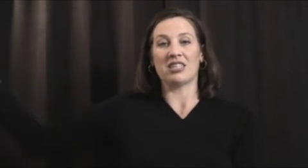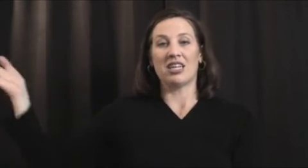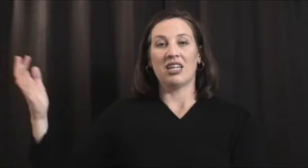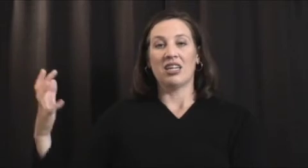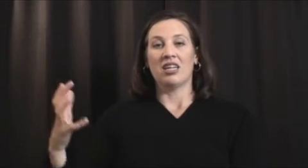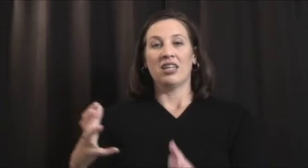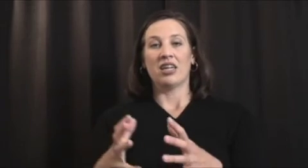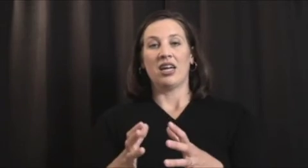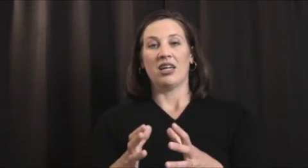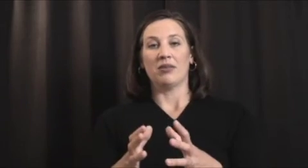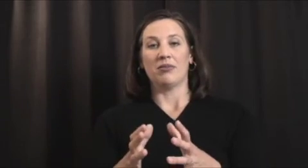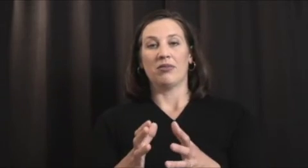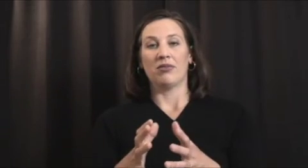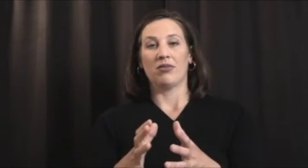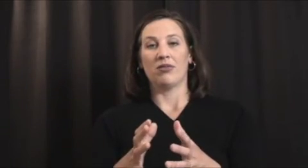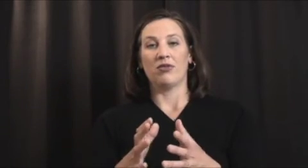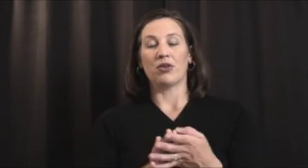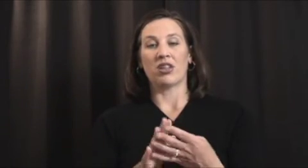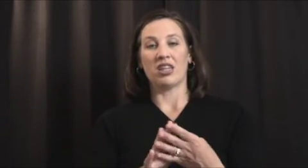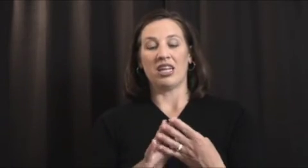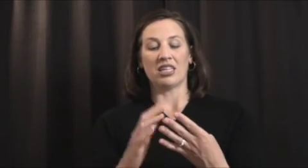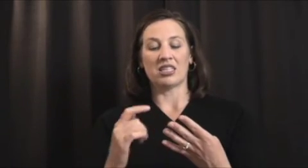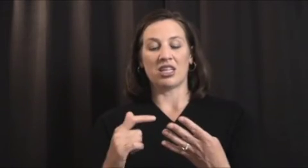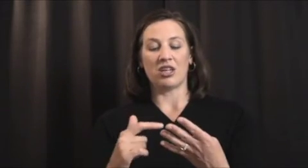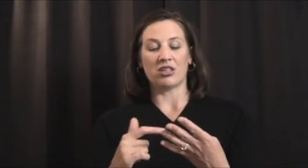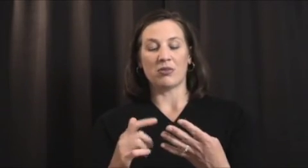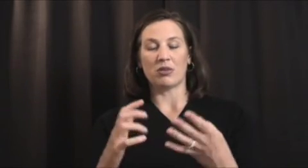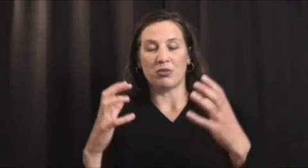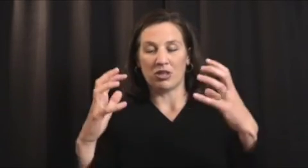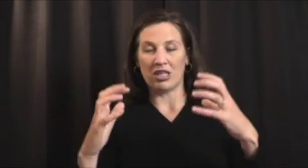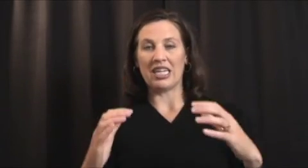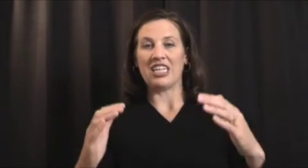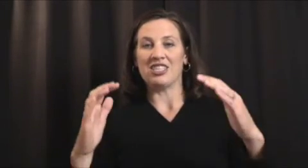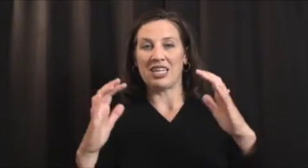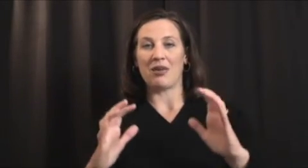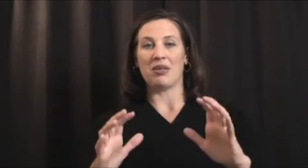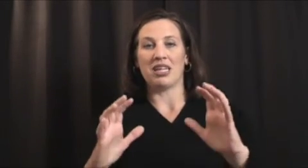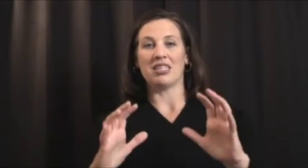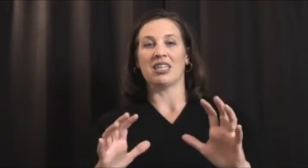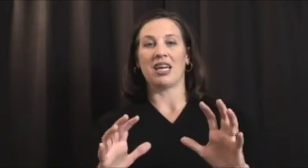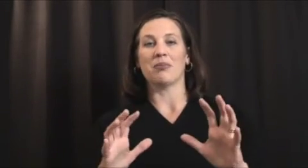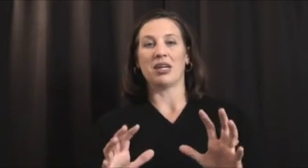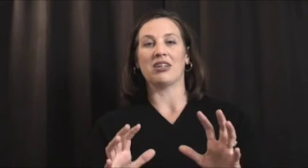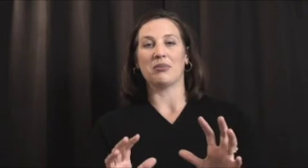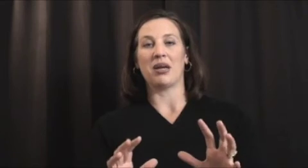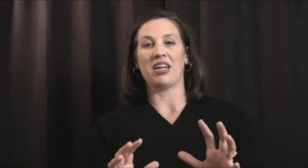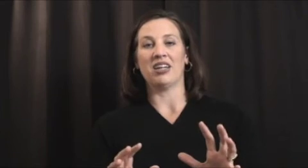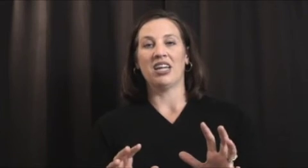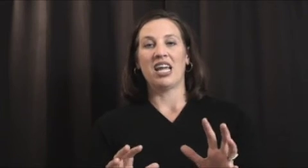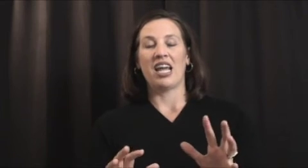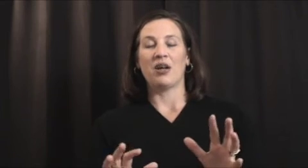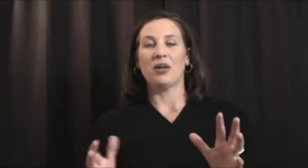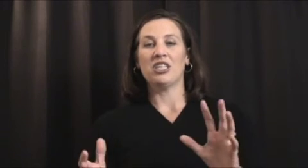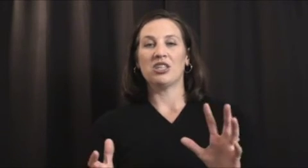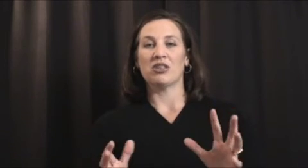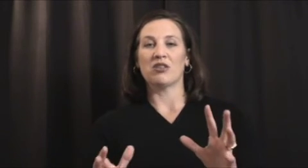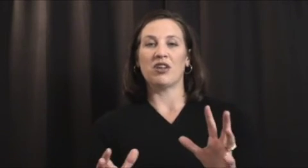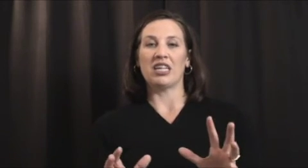four things, your symptoms should, each day, begin to get better and better. And I want you, as far